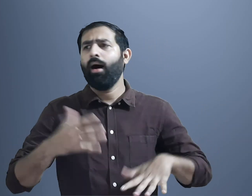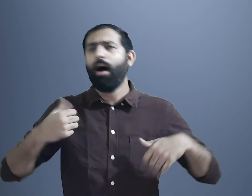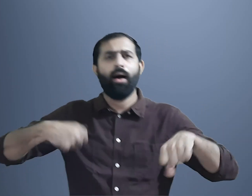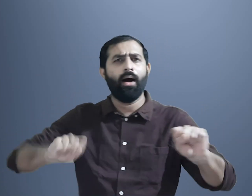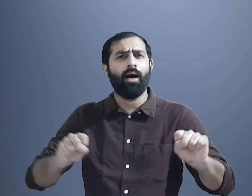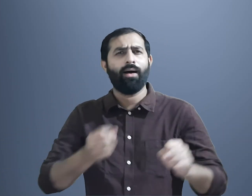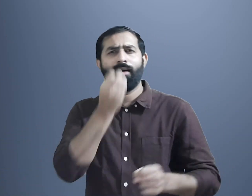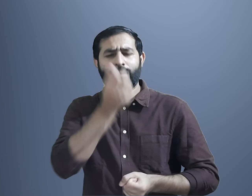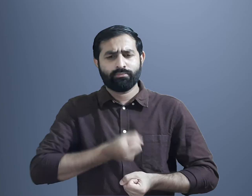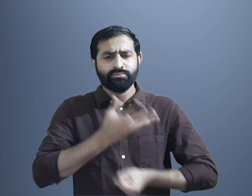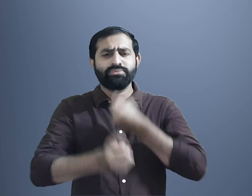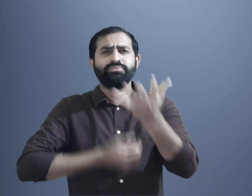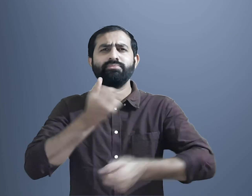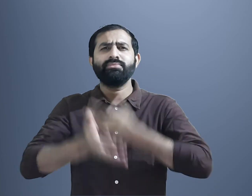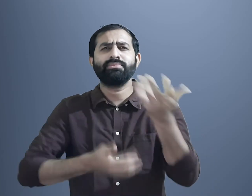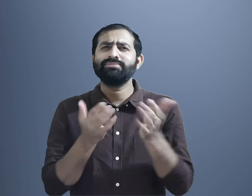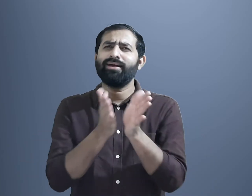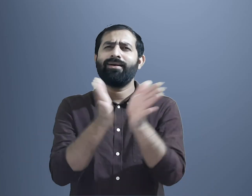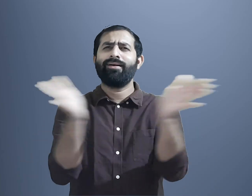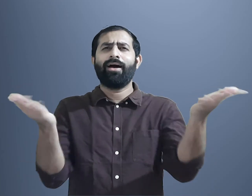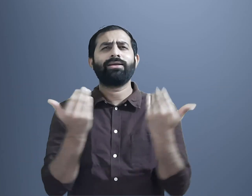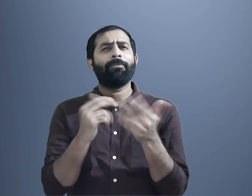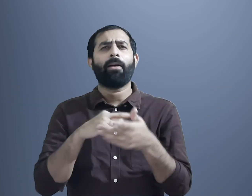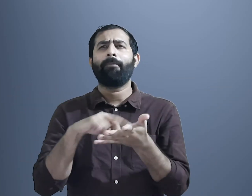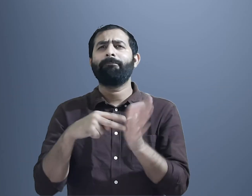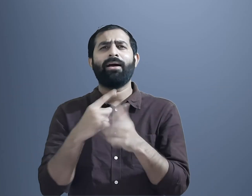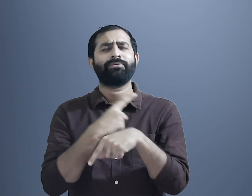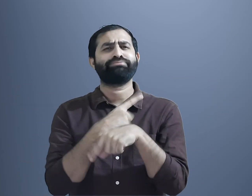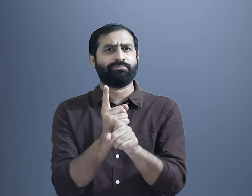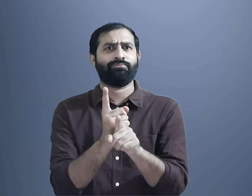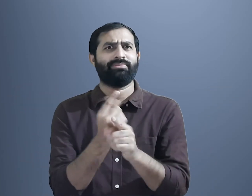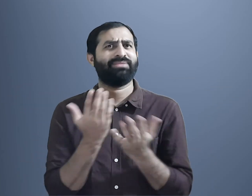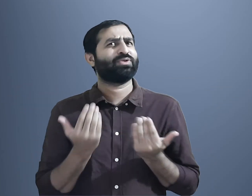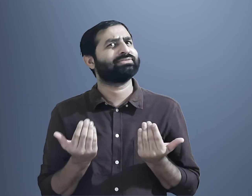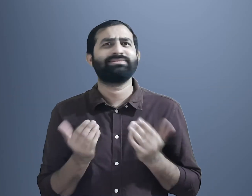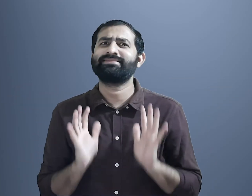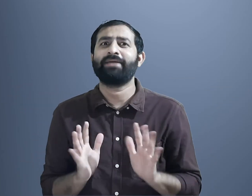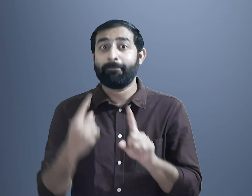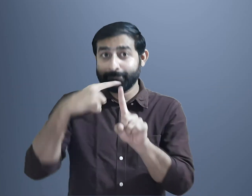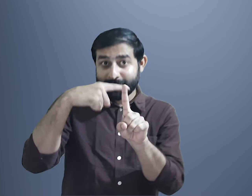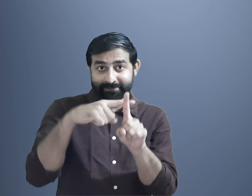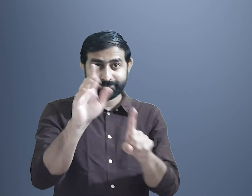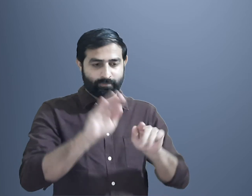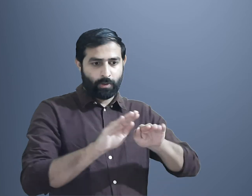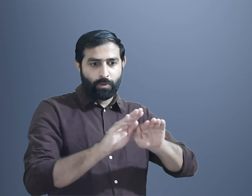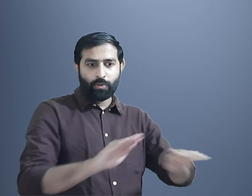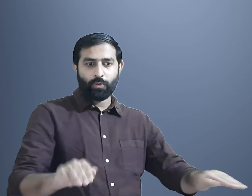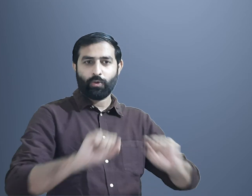comes into our mind. Or when we see a cycle or bike, we immediately express the words within split seconds. Also, children